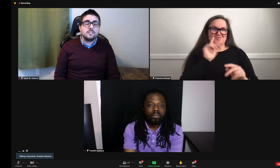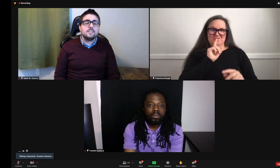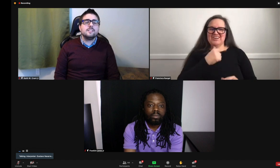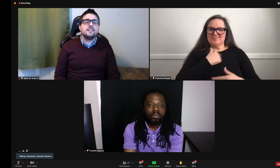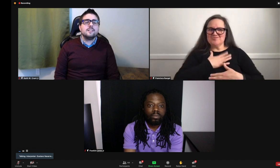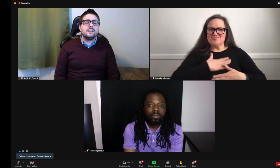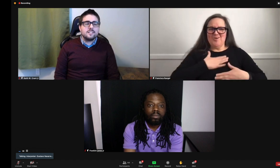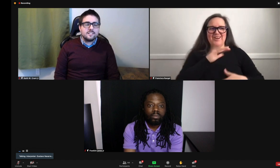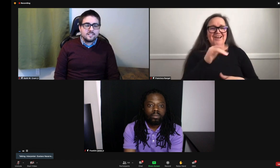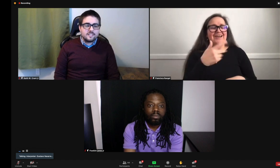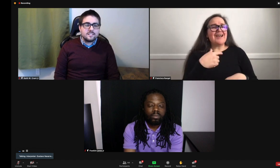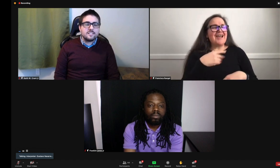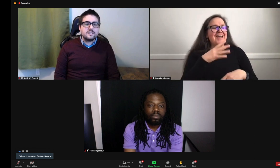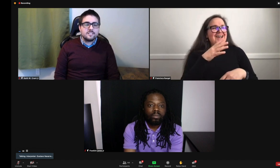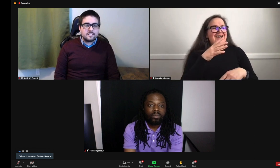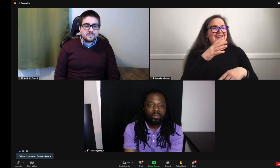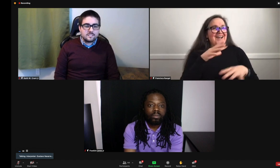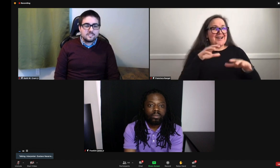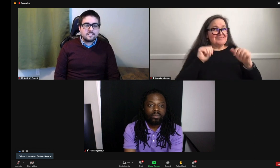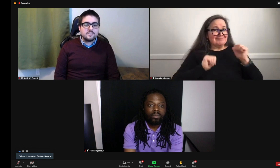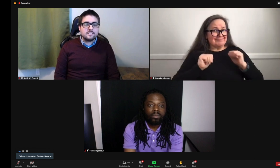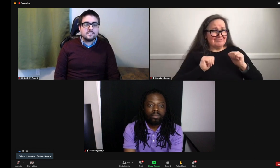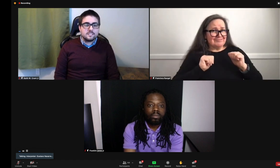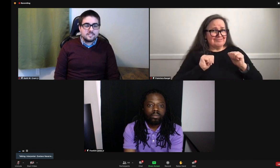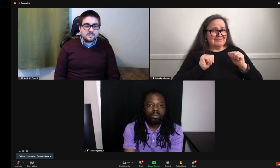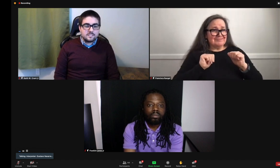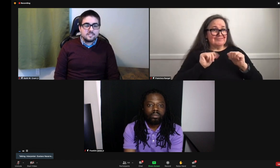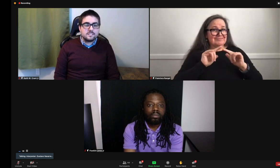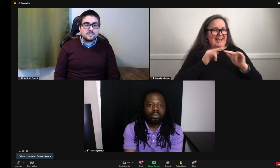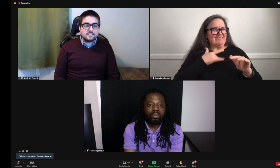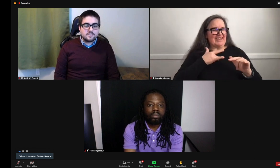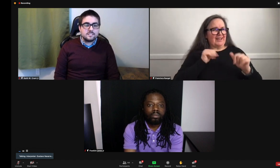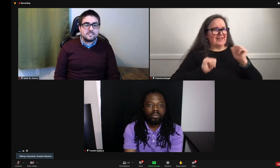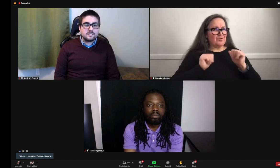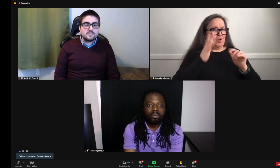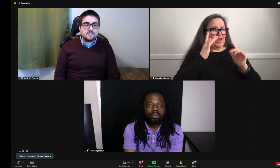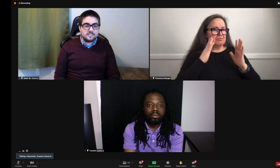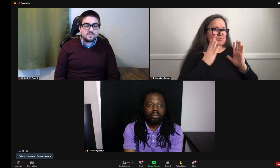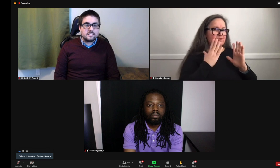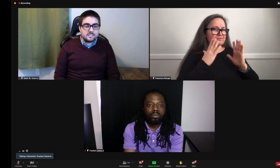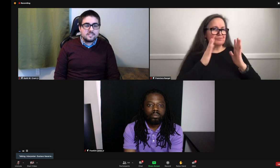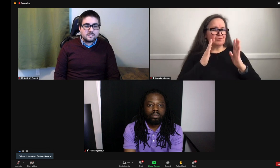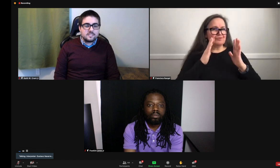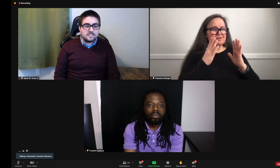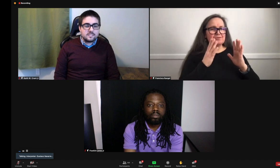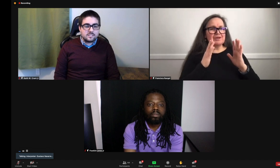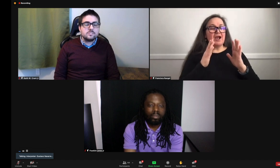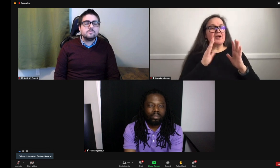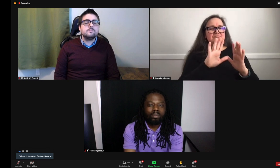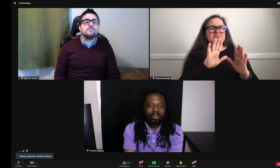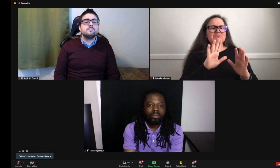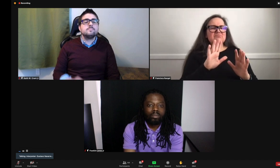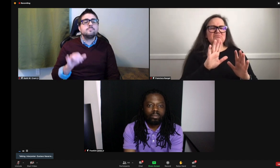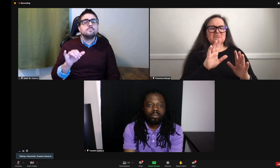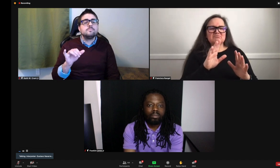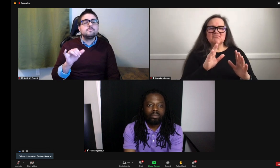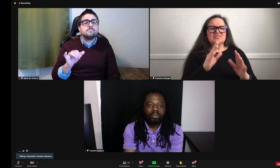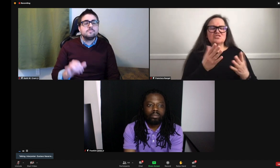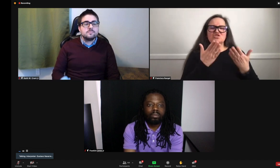mind was colonized by the hearing world and I was able to free up the way I expressed myself throughout this discussion of some translational